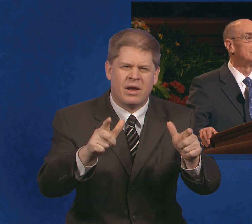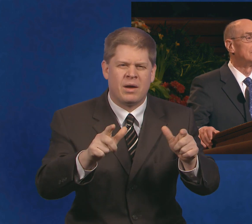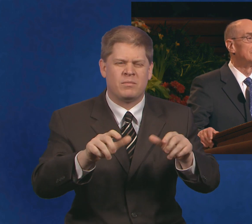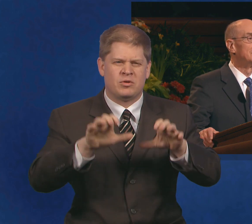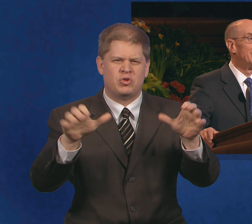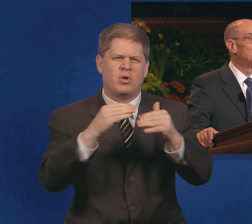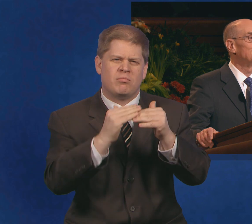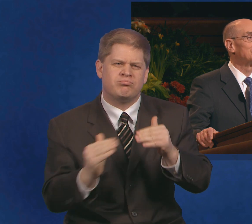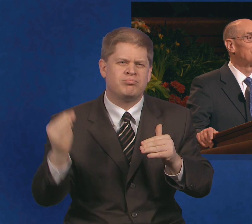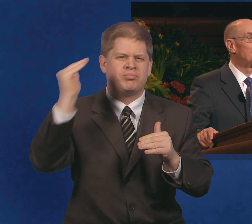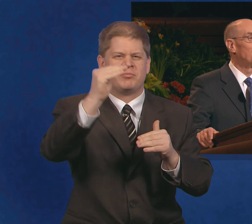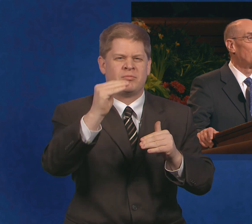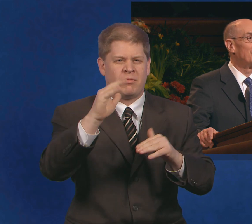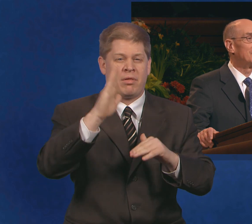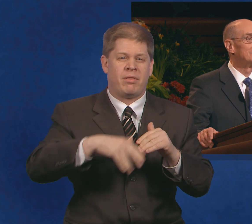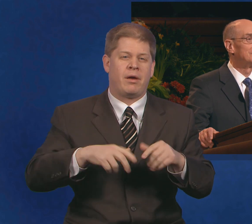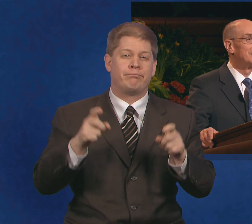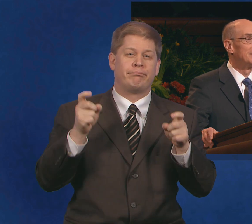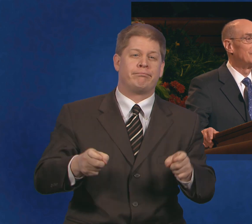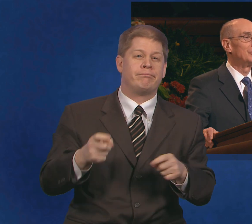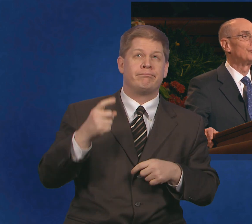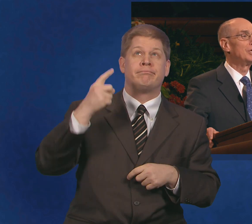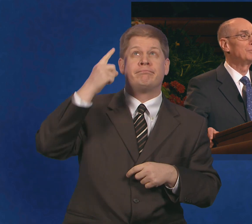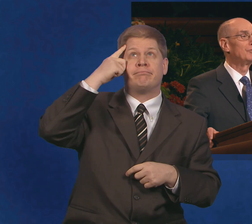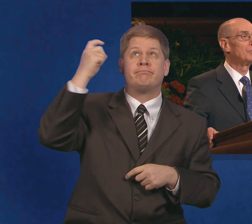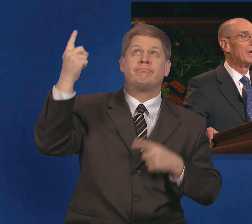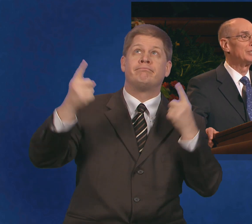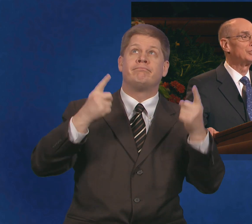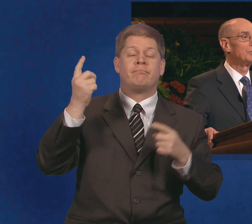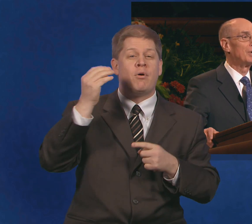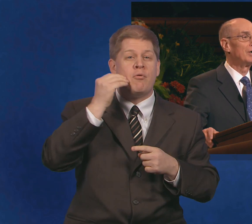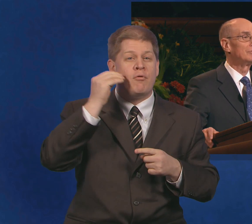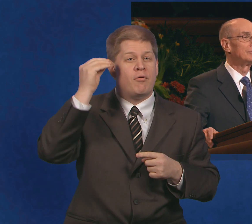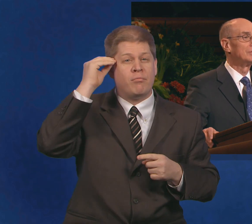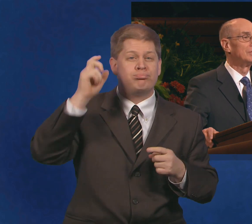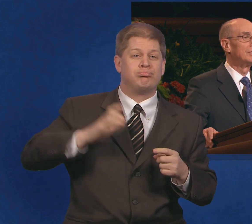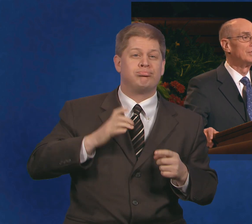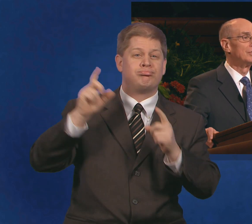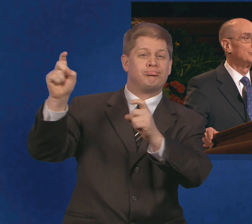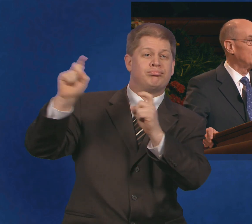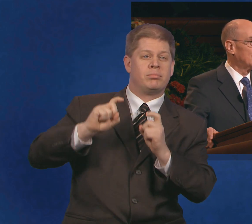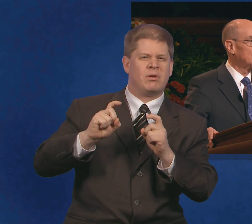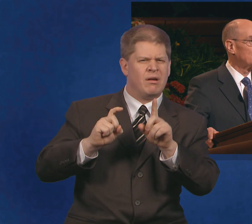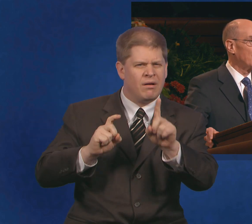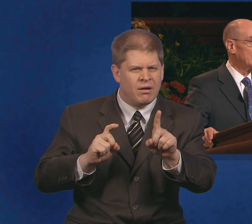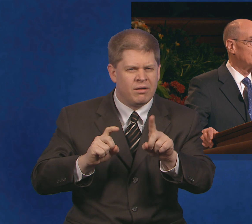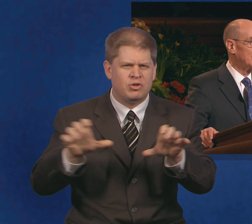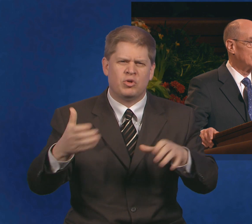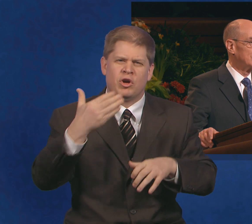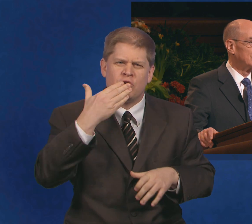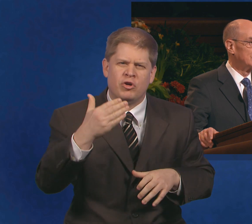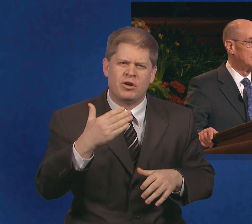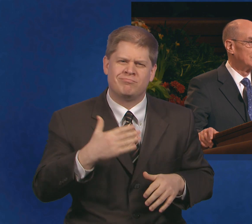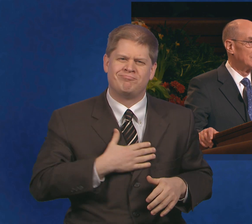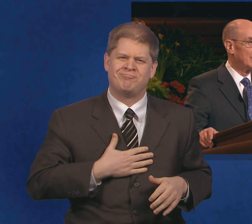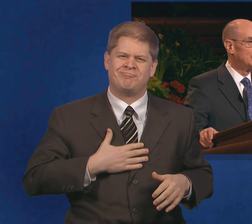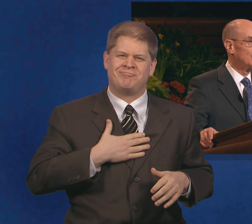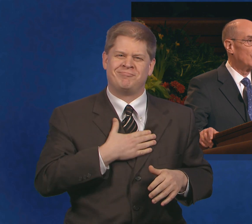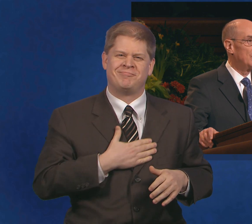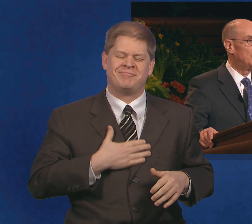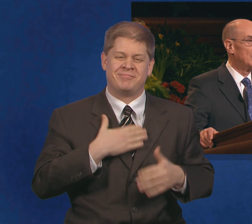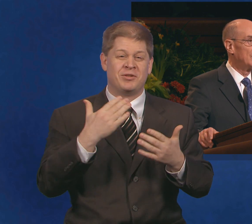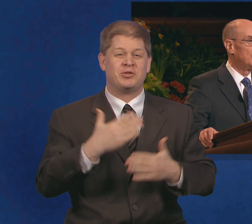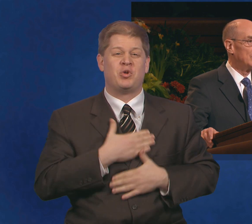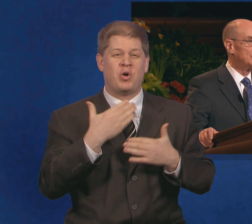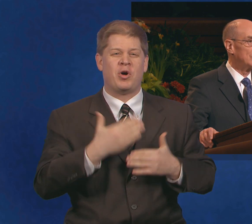up and do something more than dream of your mansion above? Doing good is a pleasure, a